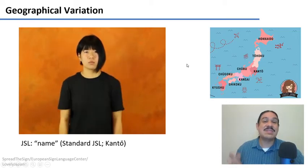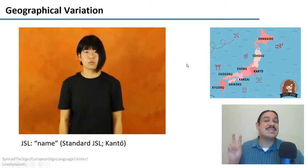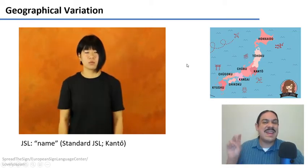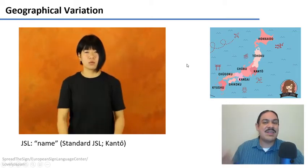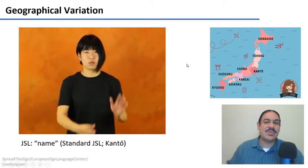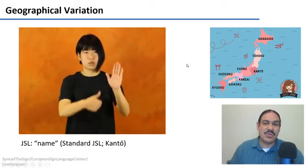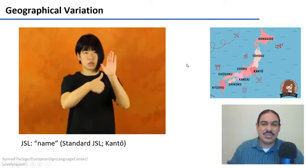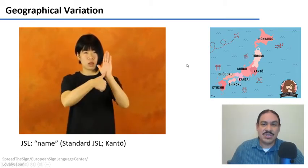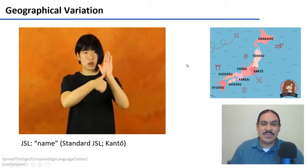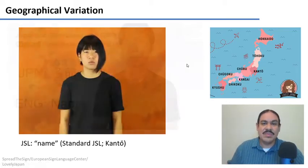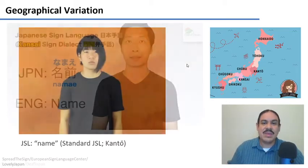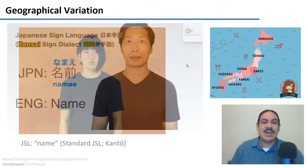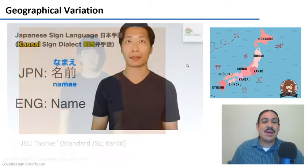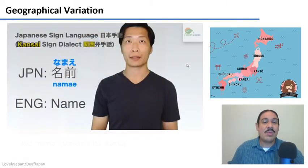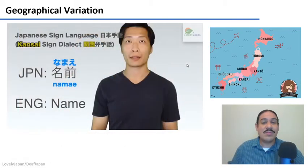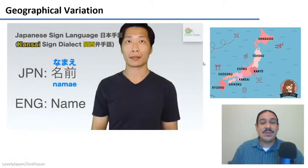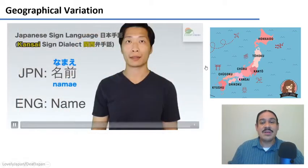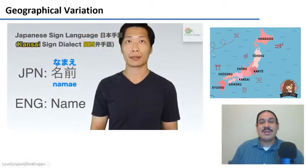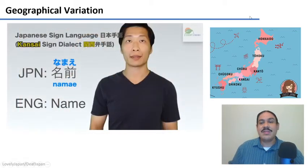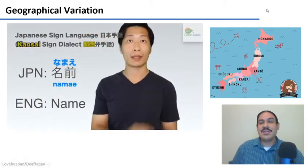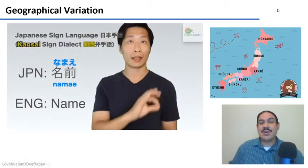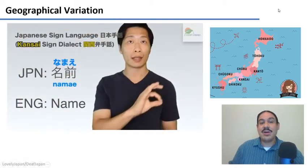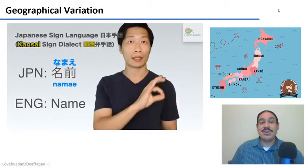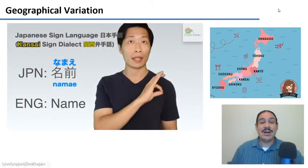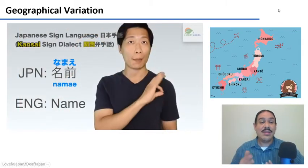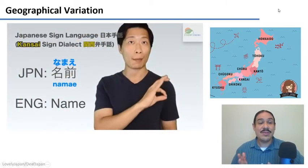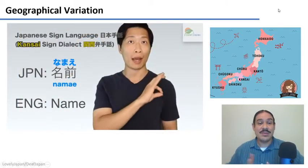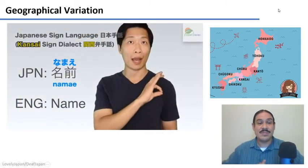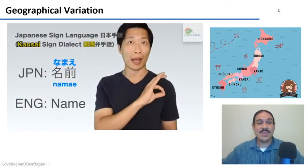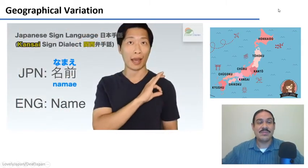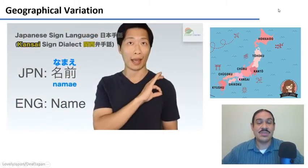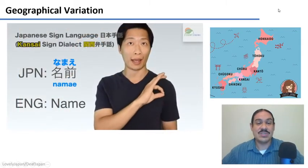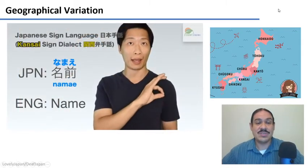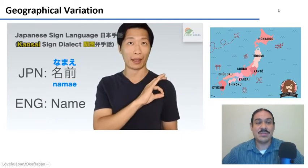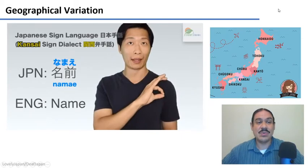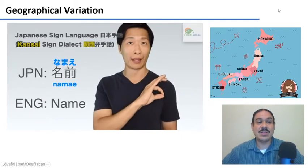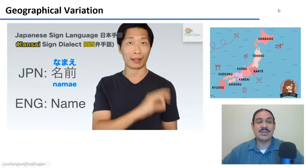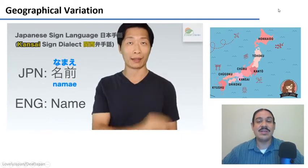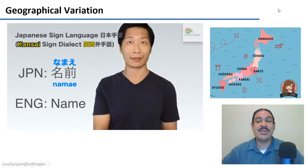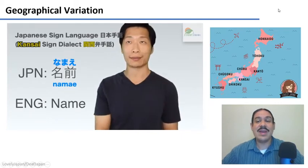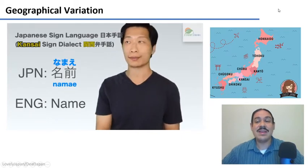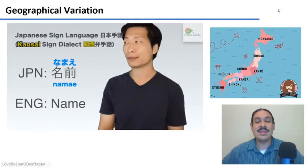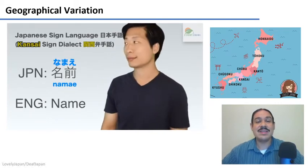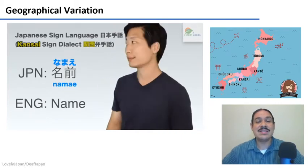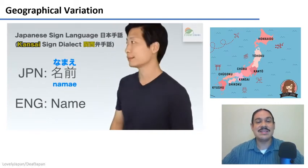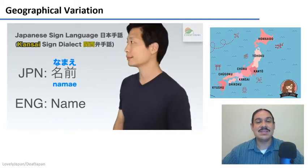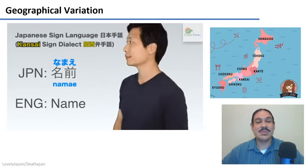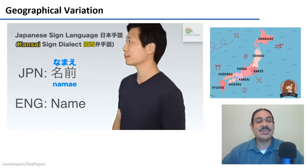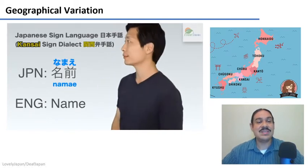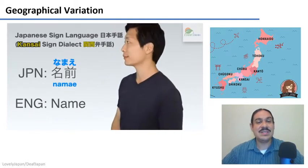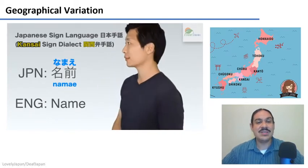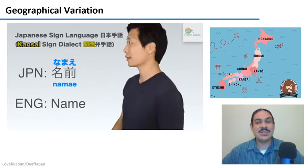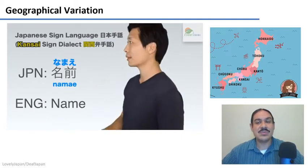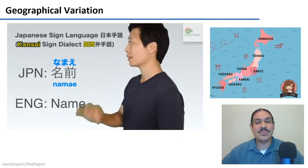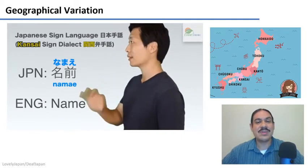standard version however there are other versions of the word that is the one you're seeing here is the word for the